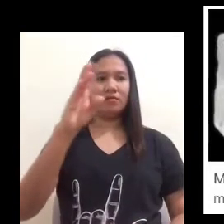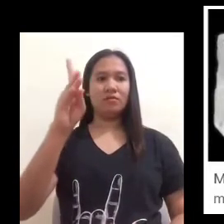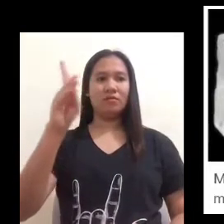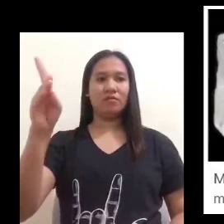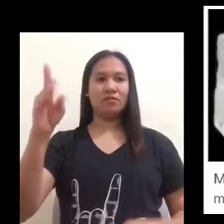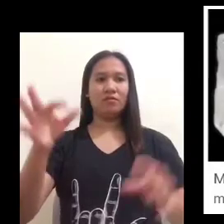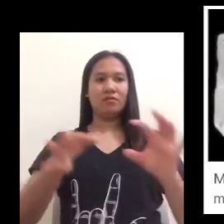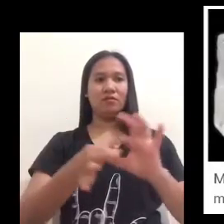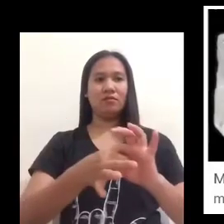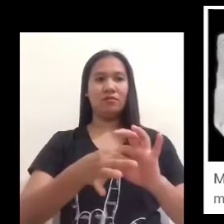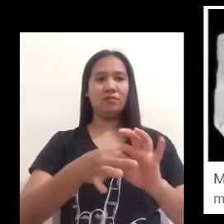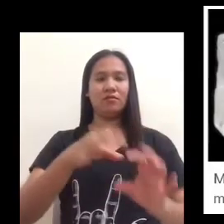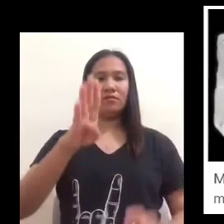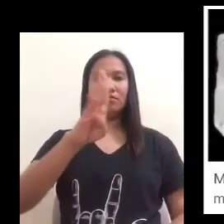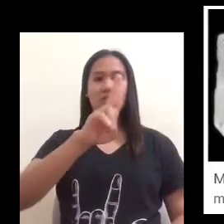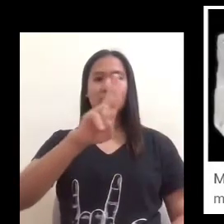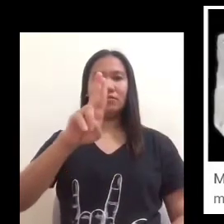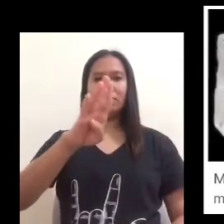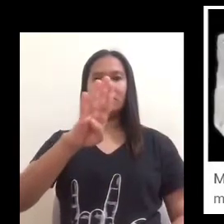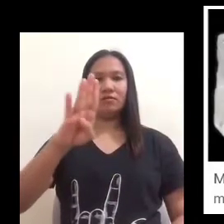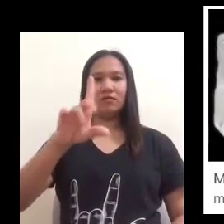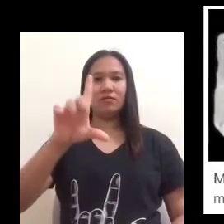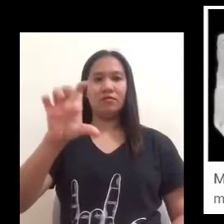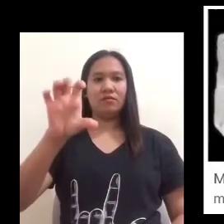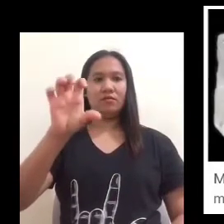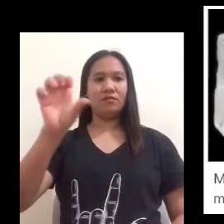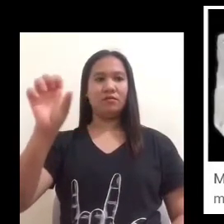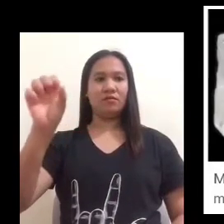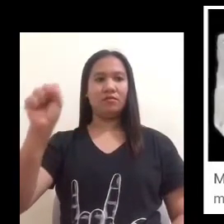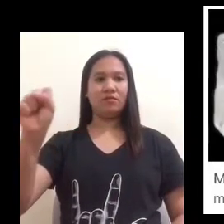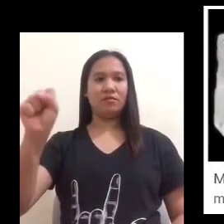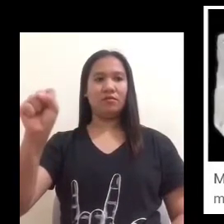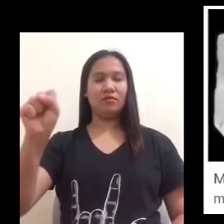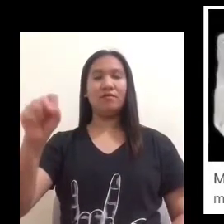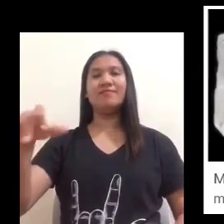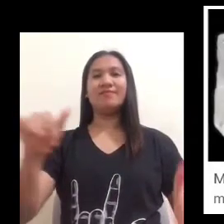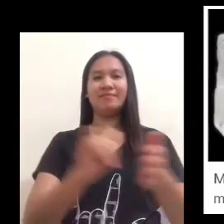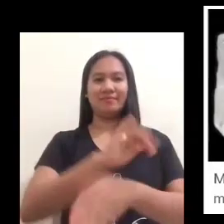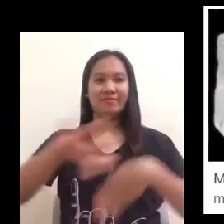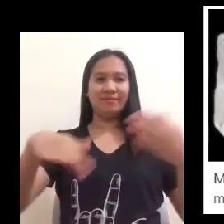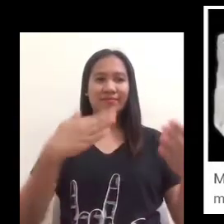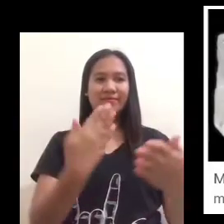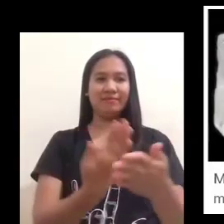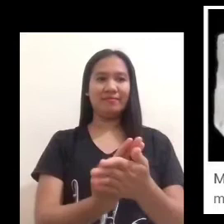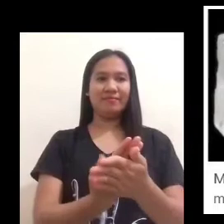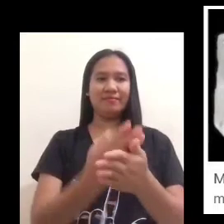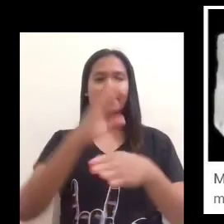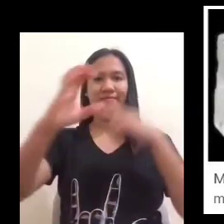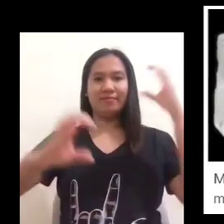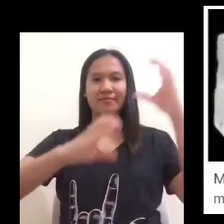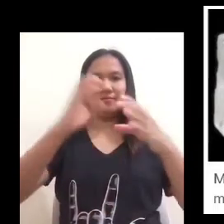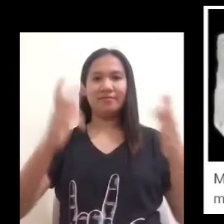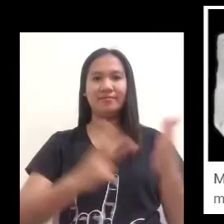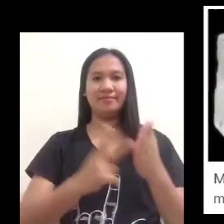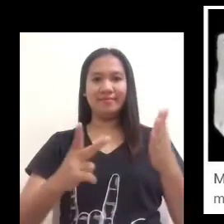so that's it for identifying minerals using the physical and chemical properties